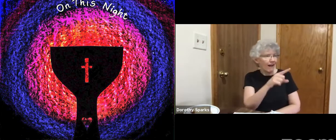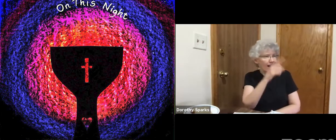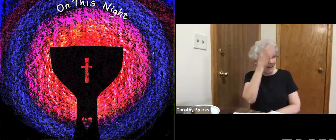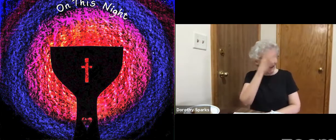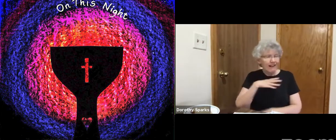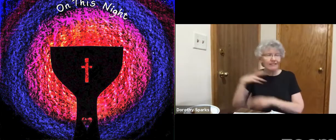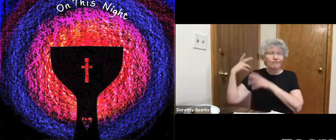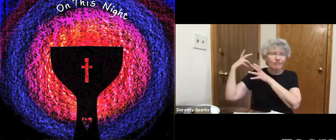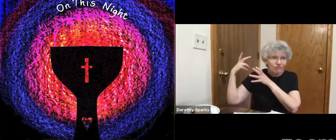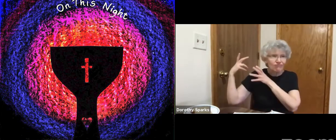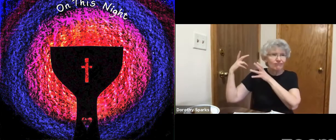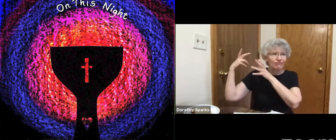Prepare the meal there.